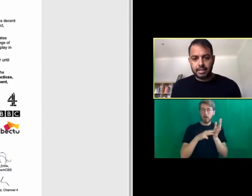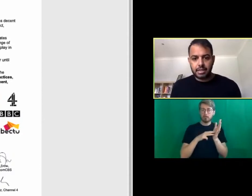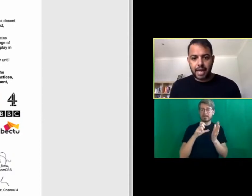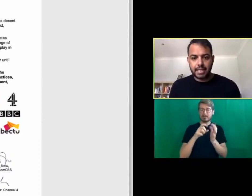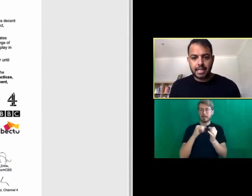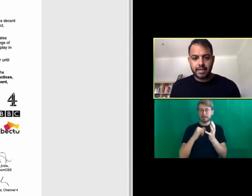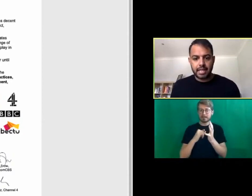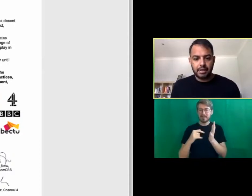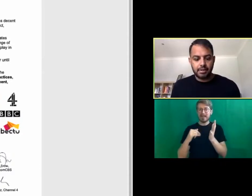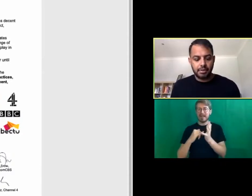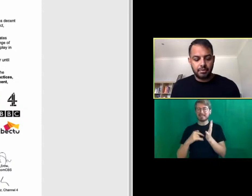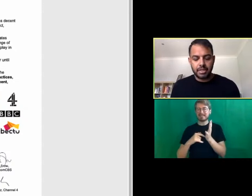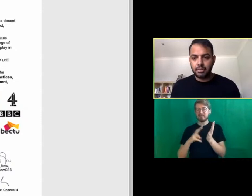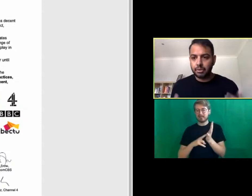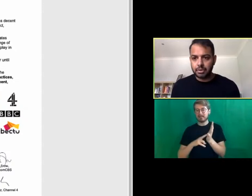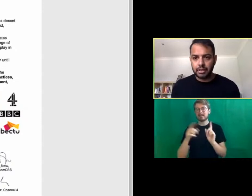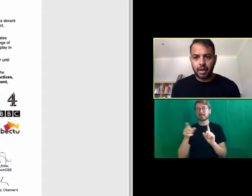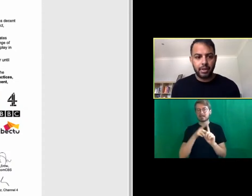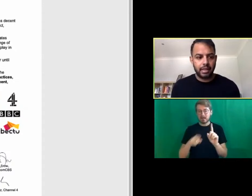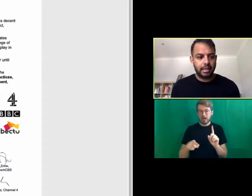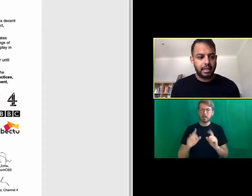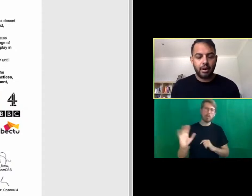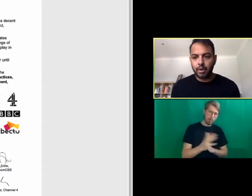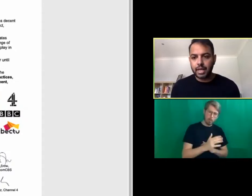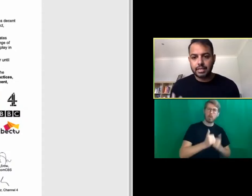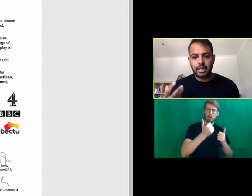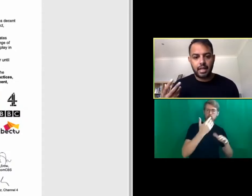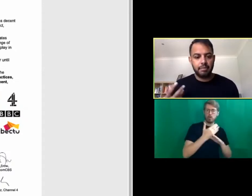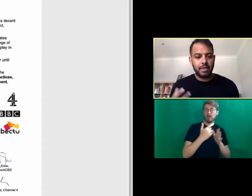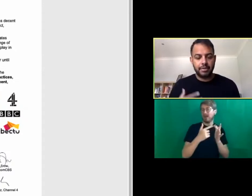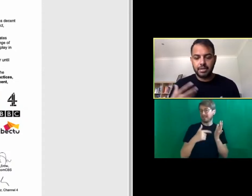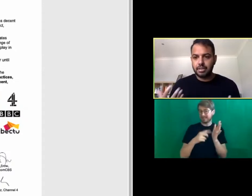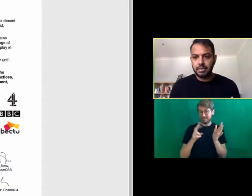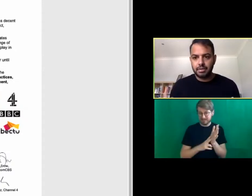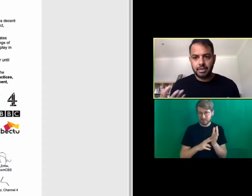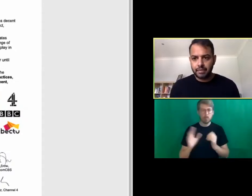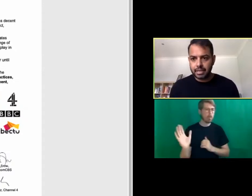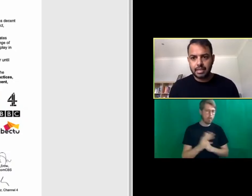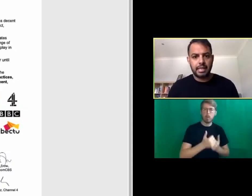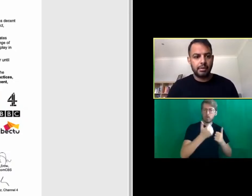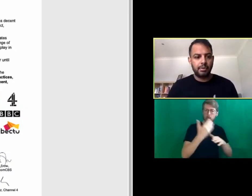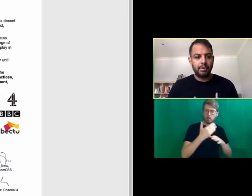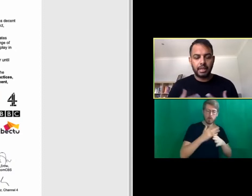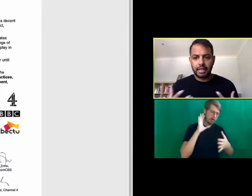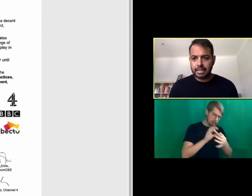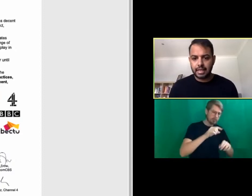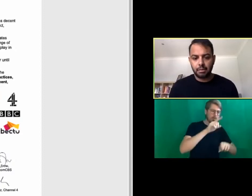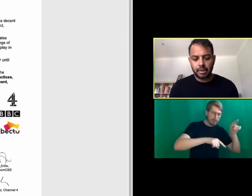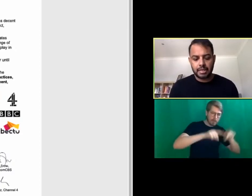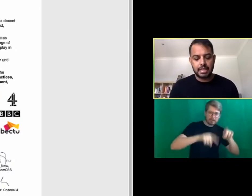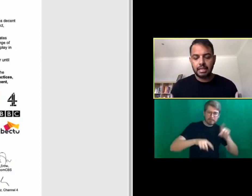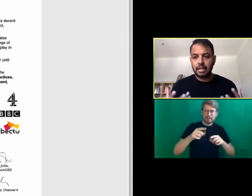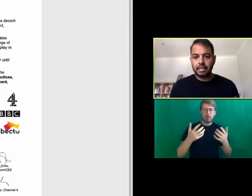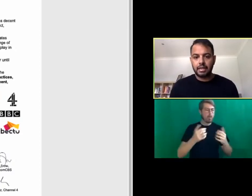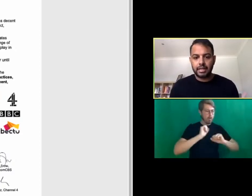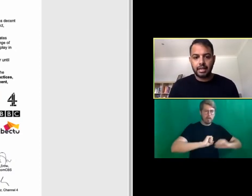and UK TV who obviously are all doing great work in their own ways you know whether it's to do with diversity or looking at internal